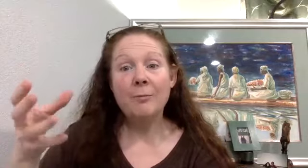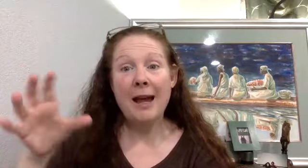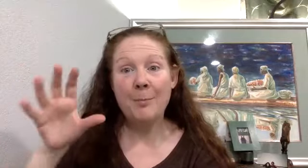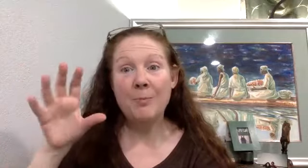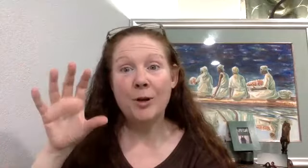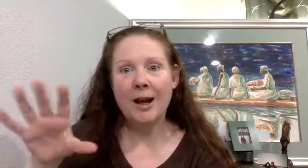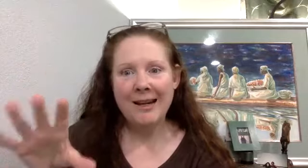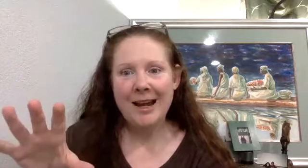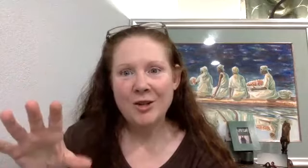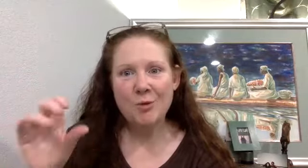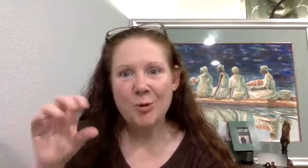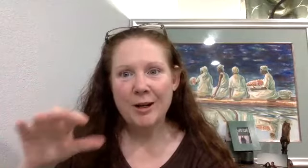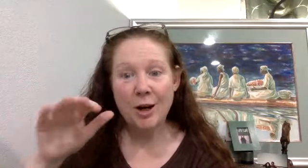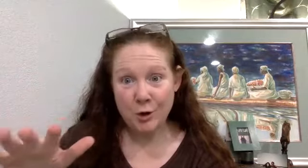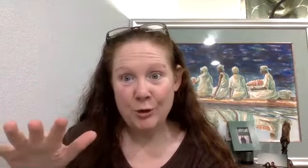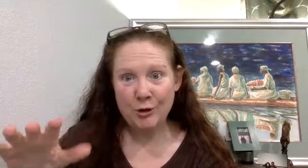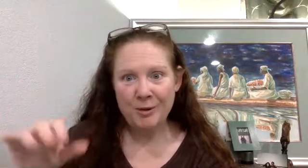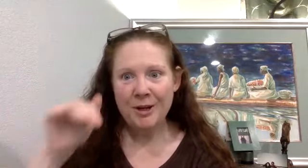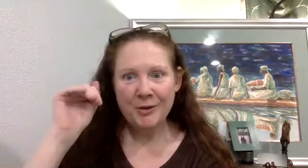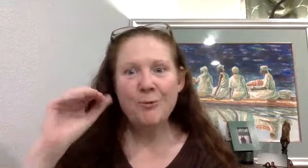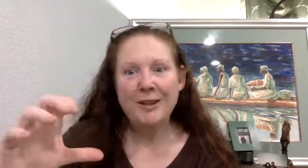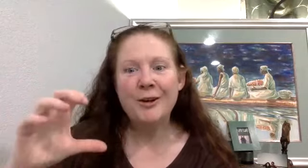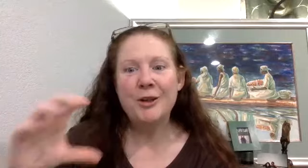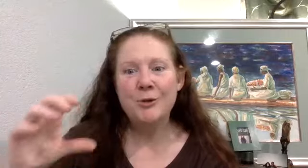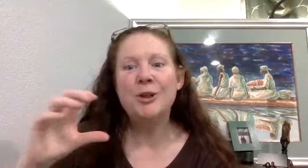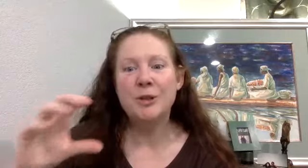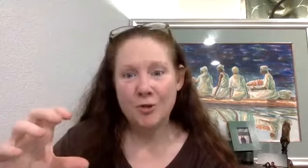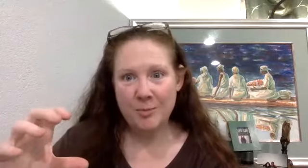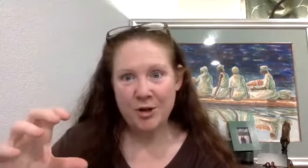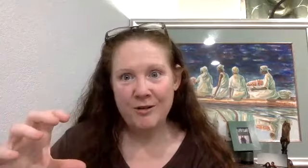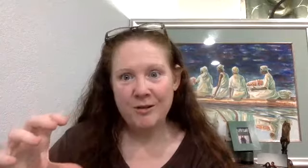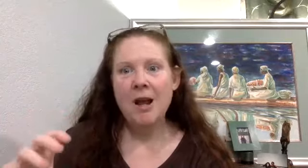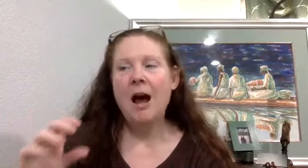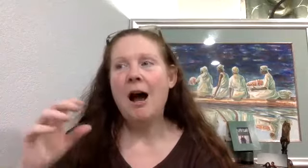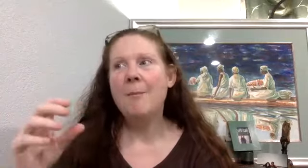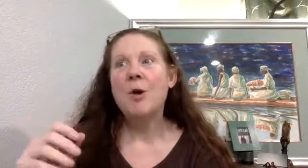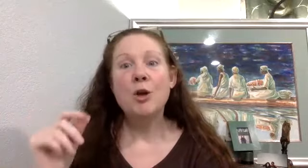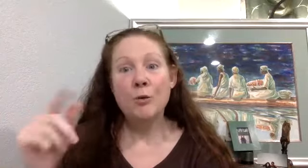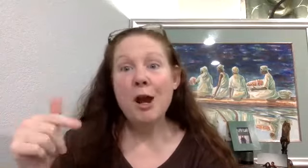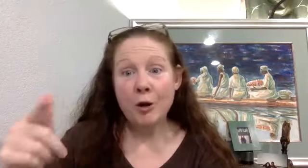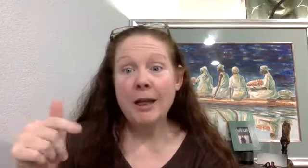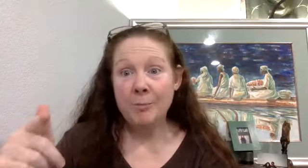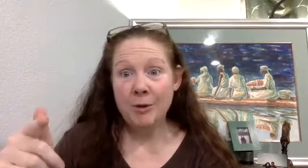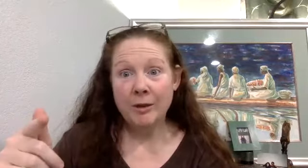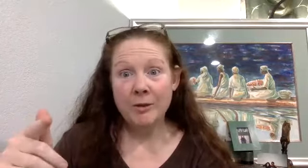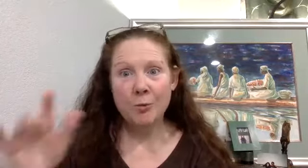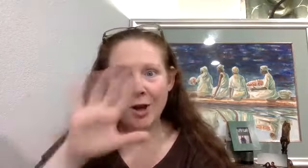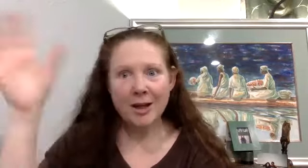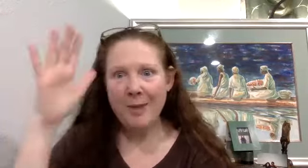me how people can contact you. We'll put it on YouTube. So it'll be right there in the YouTube description. You and I are going to keep doing this. We're not going to make